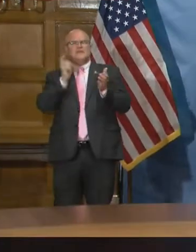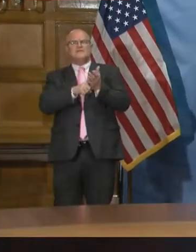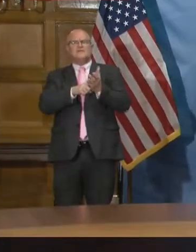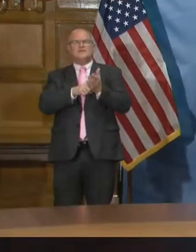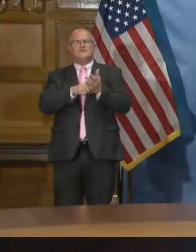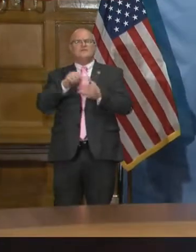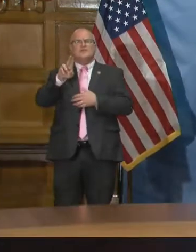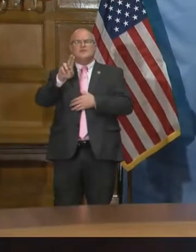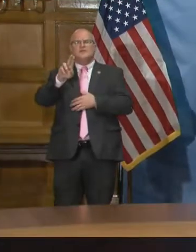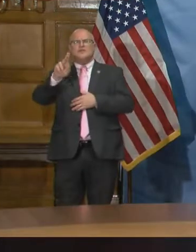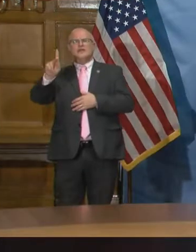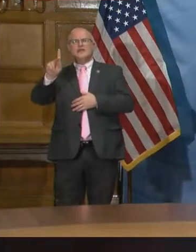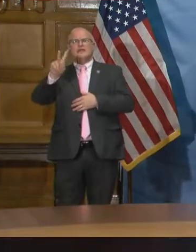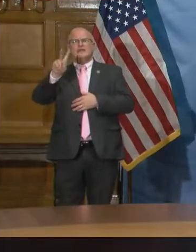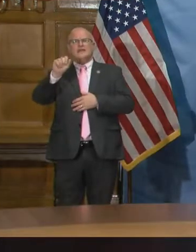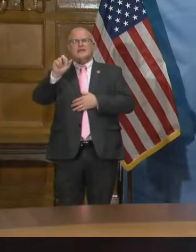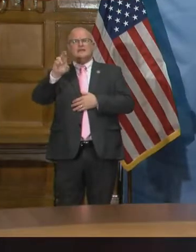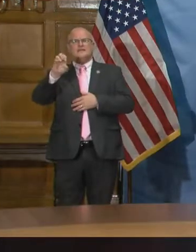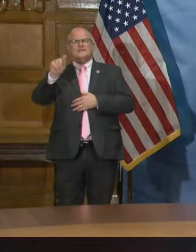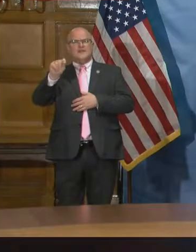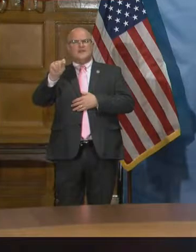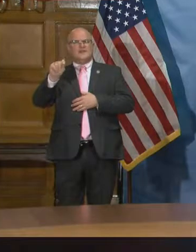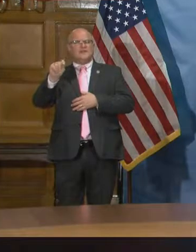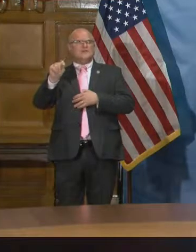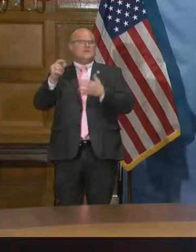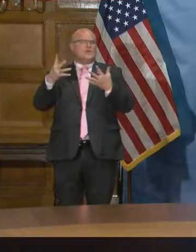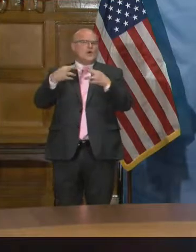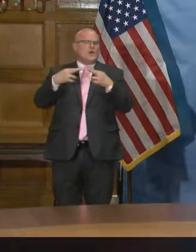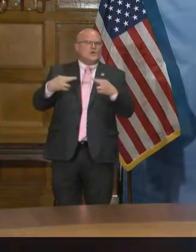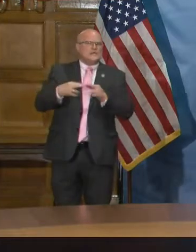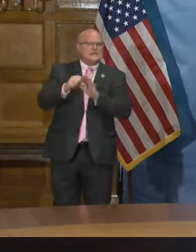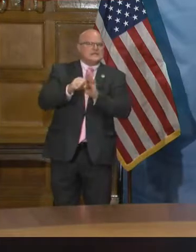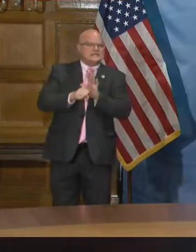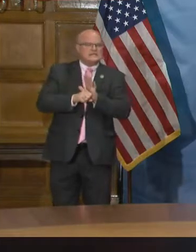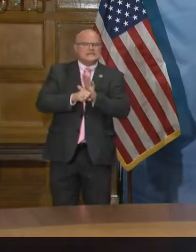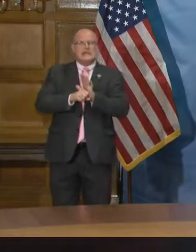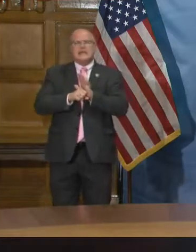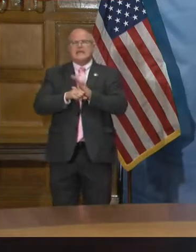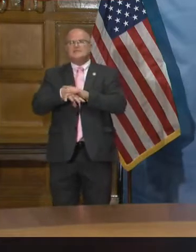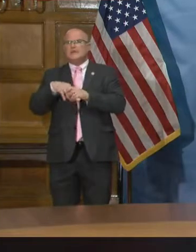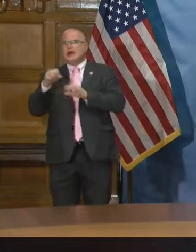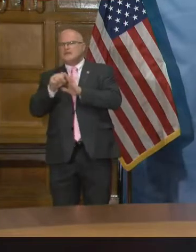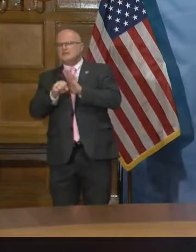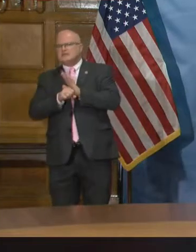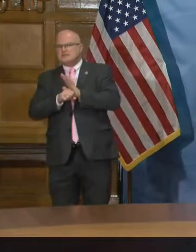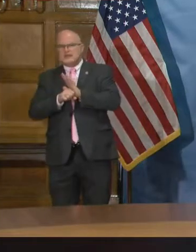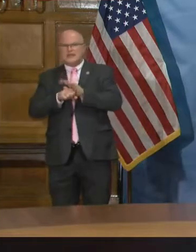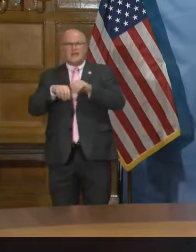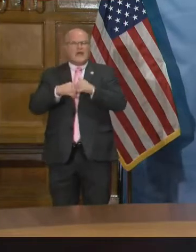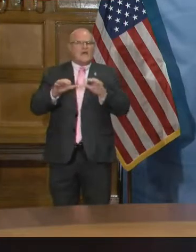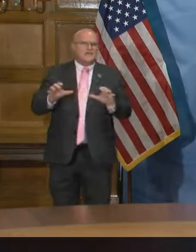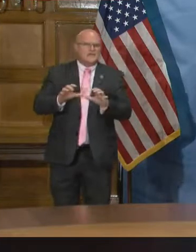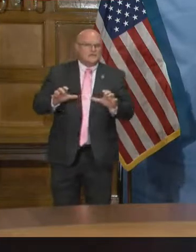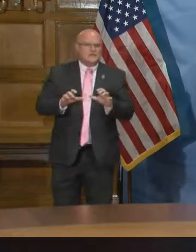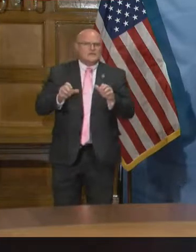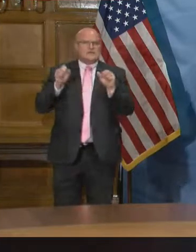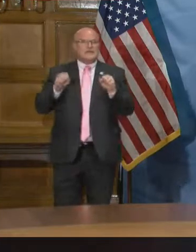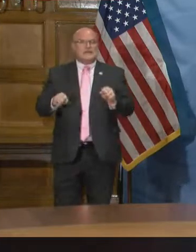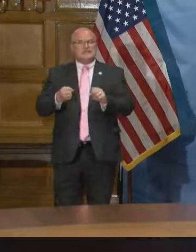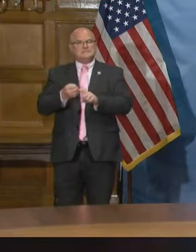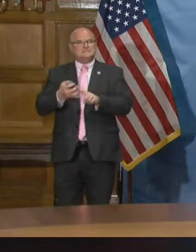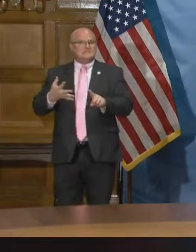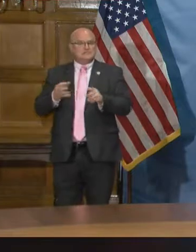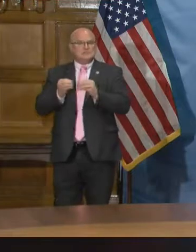variant, how that person's doing, what region of the state they travel from out of state? Please provide more details if you're able. Sure.